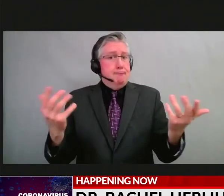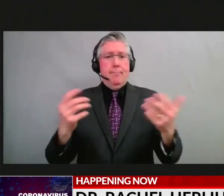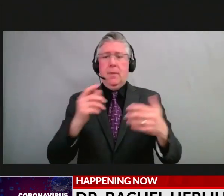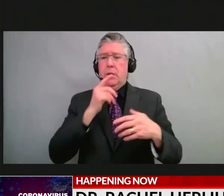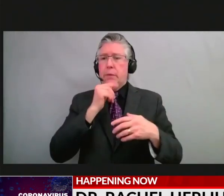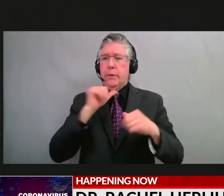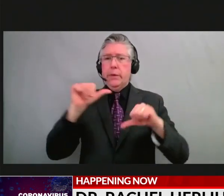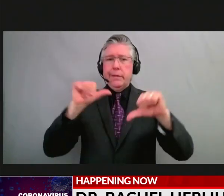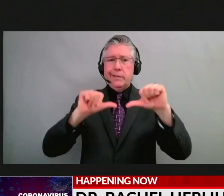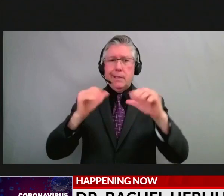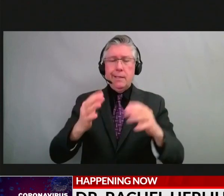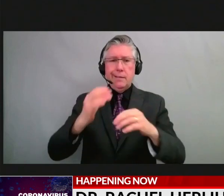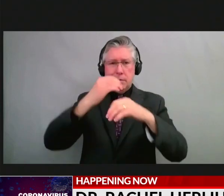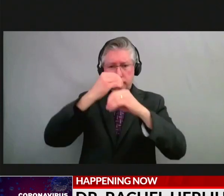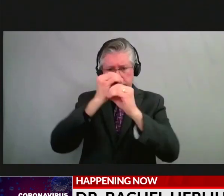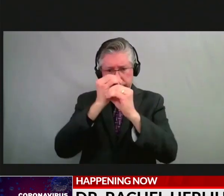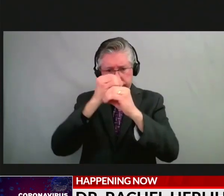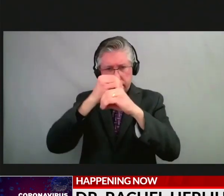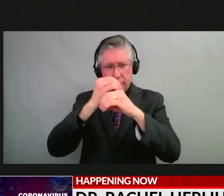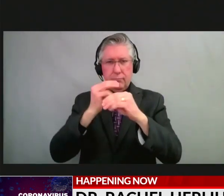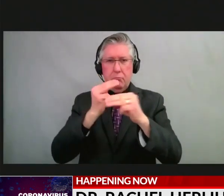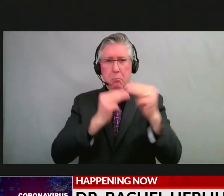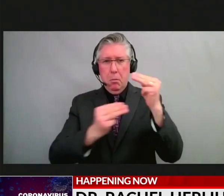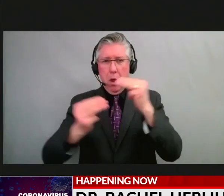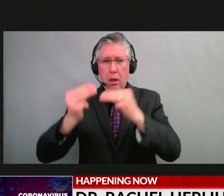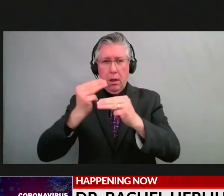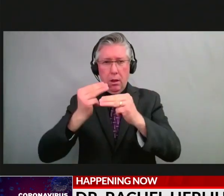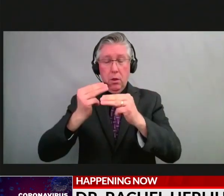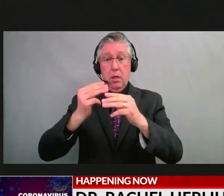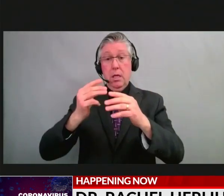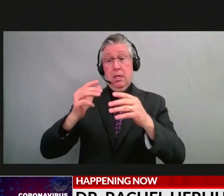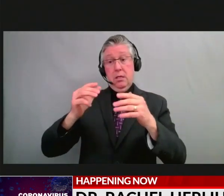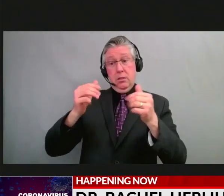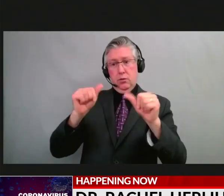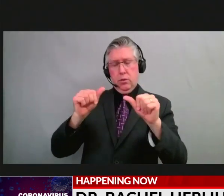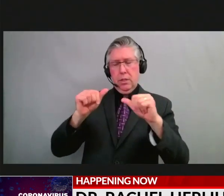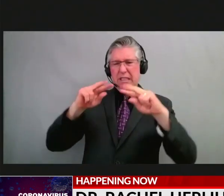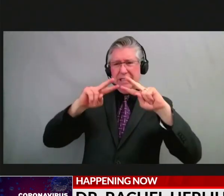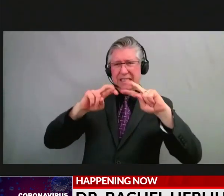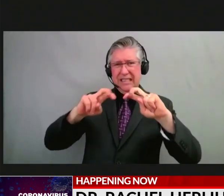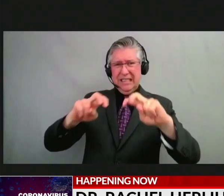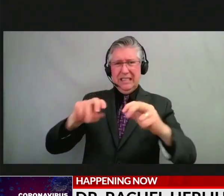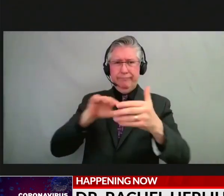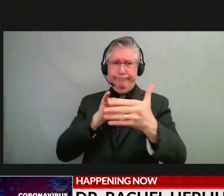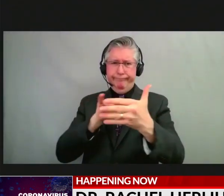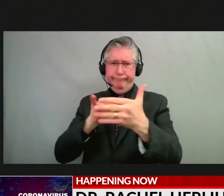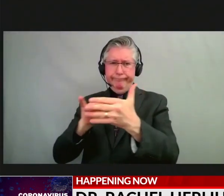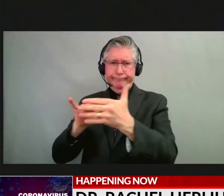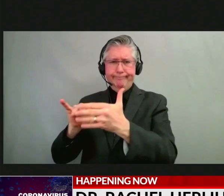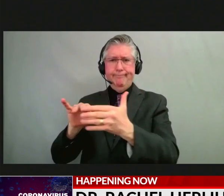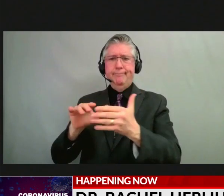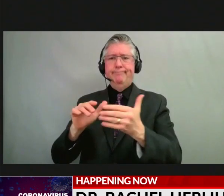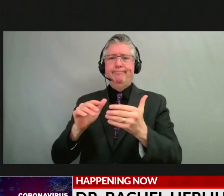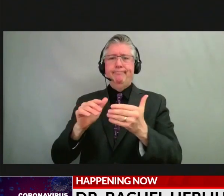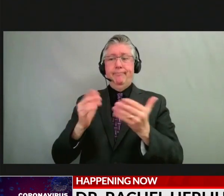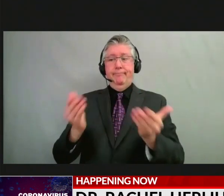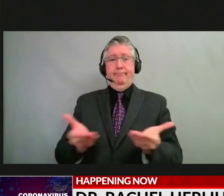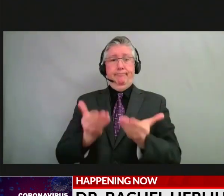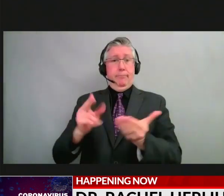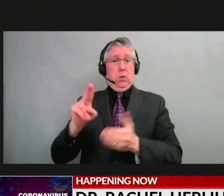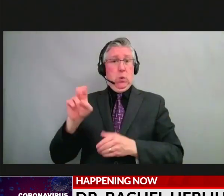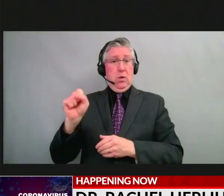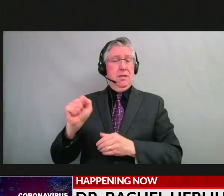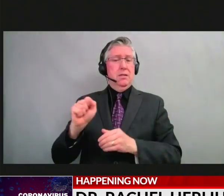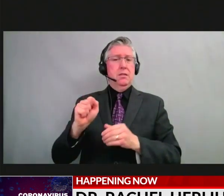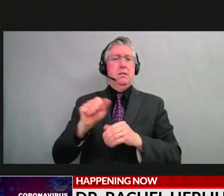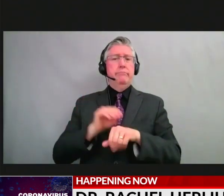studying the genetics of these viruses to really try and understand what might be circulating here in the U.S. and how that